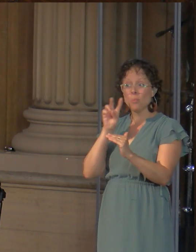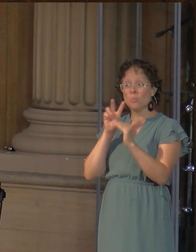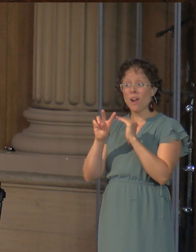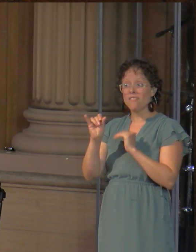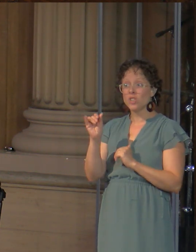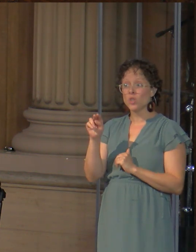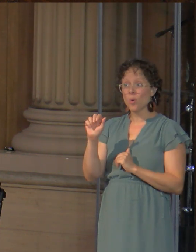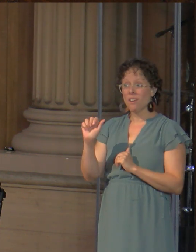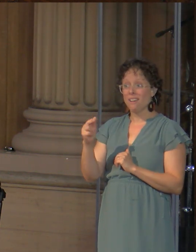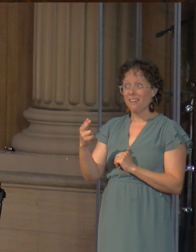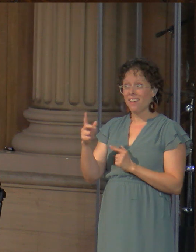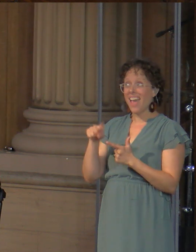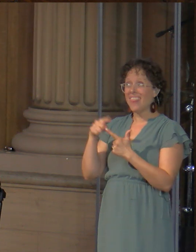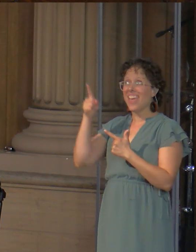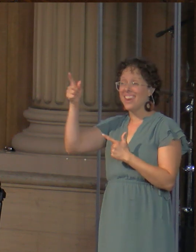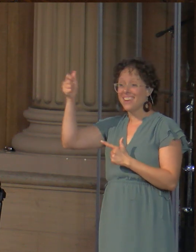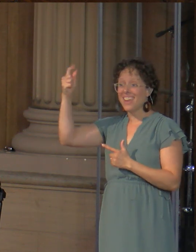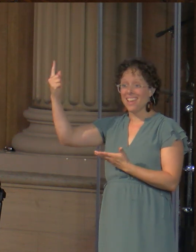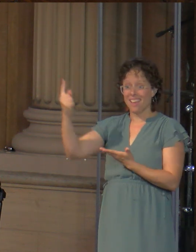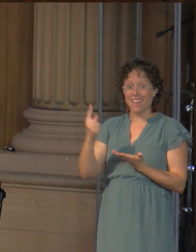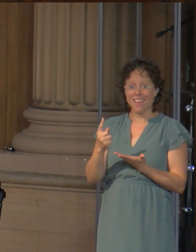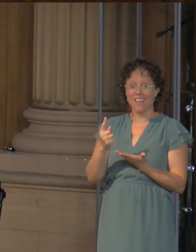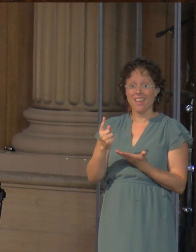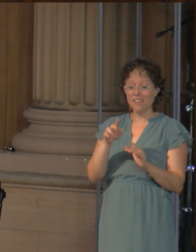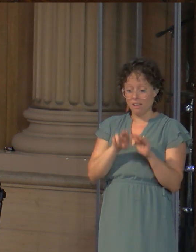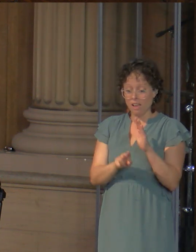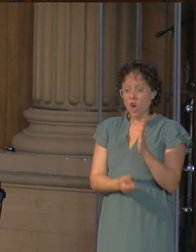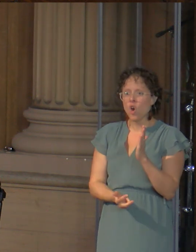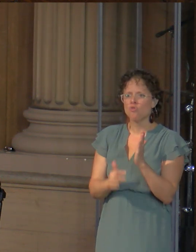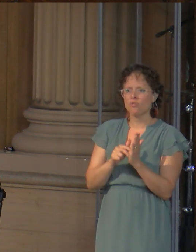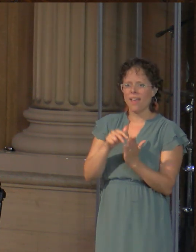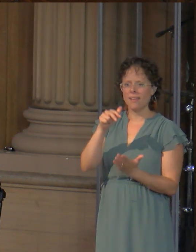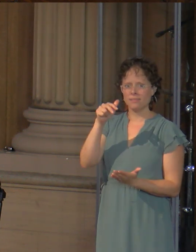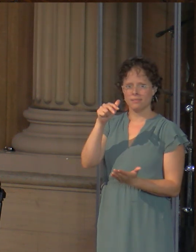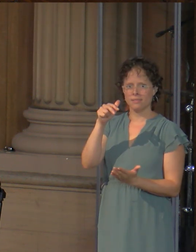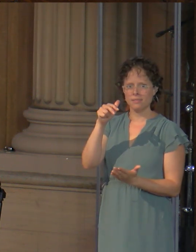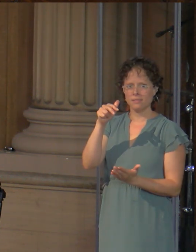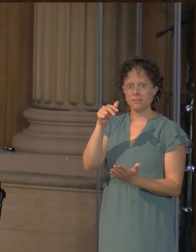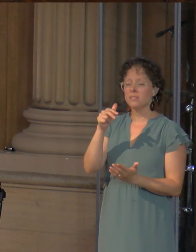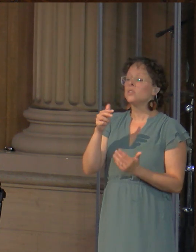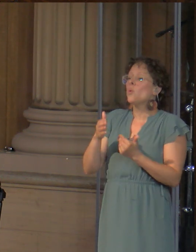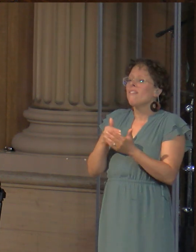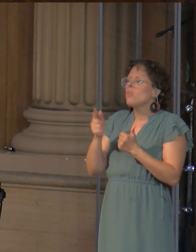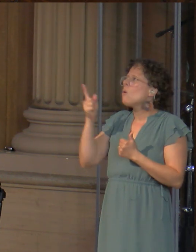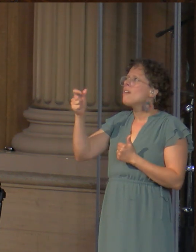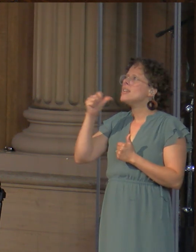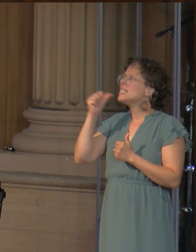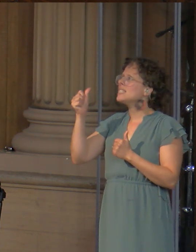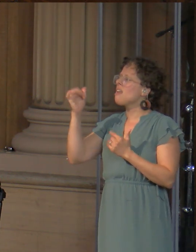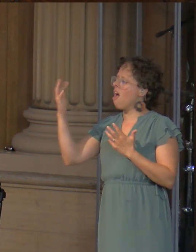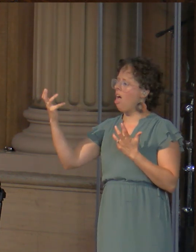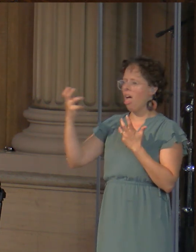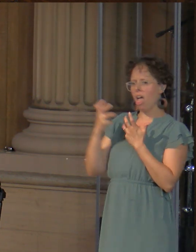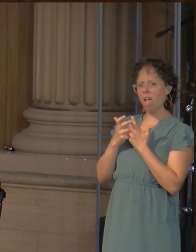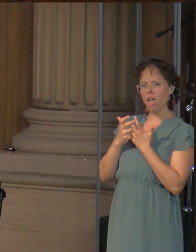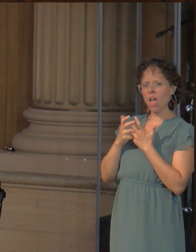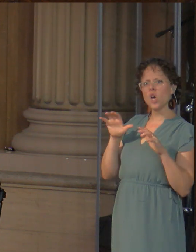And while he doesn't perform on our terms in our deepest need Christ has already provided the ultimate solution.